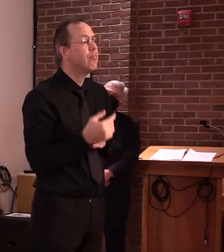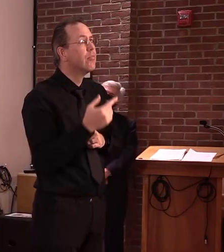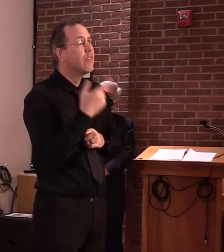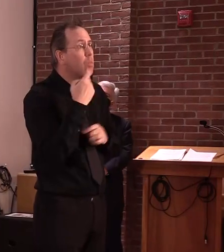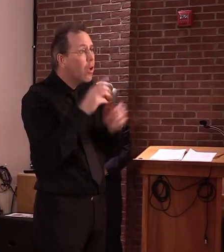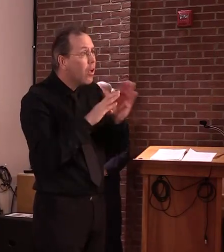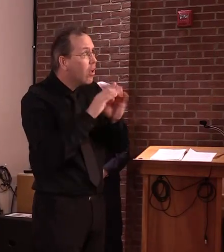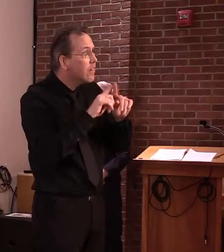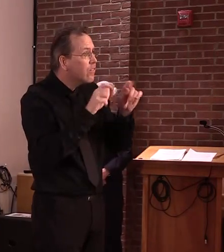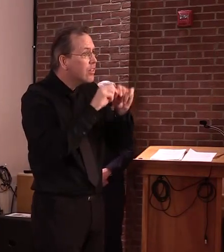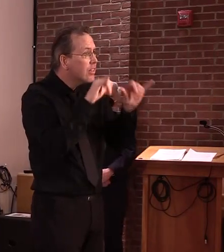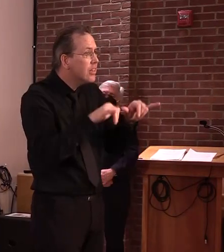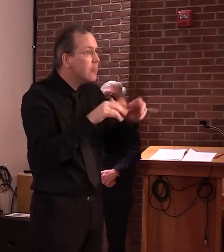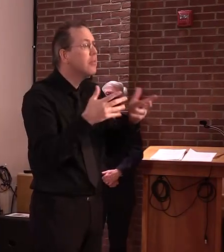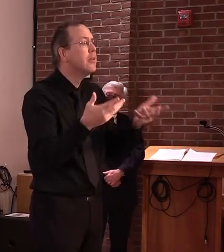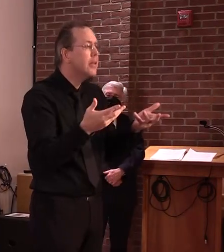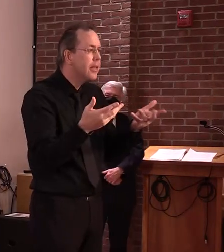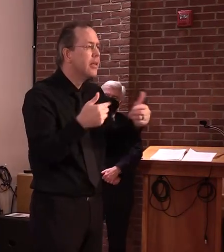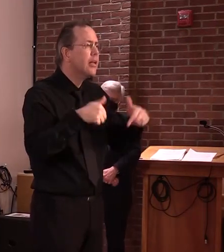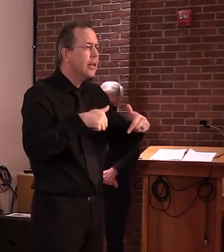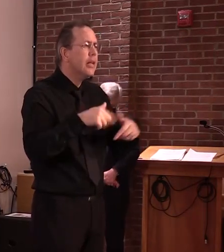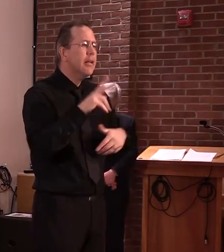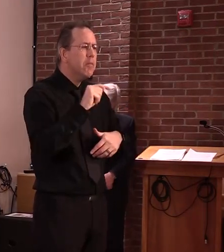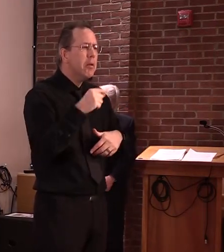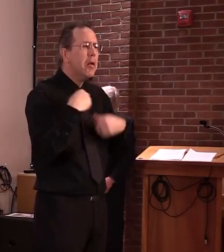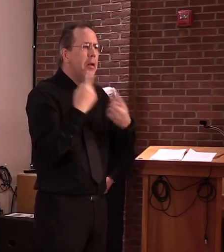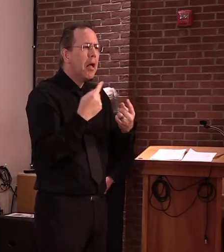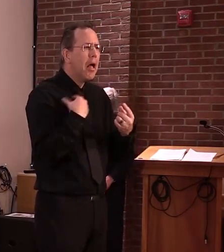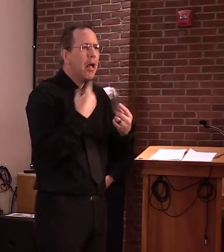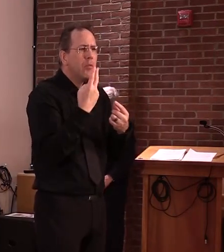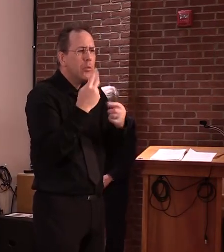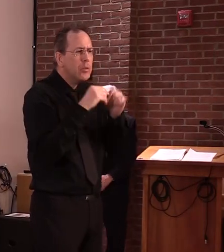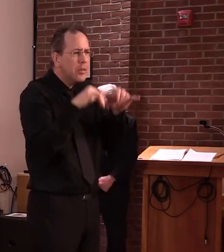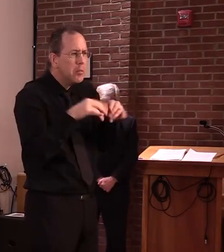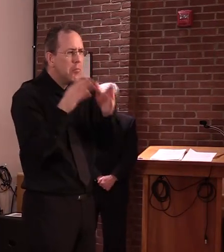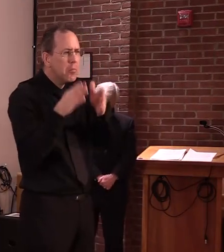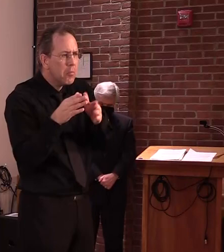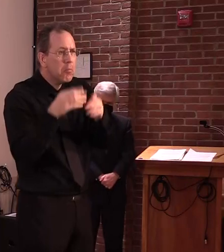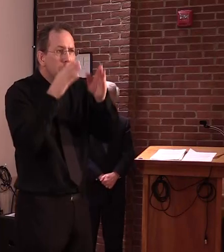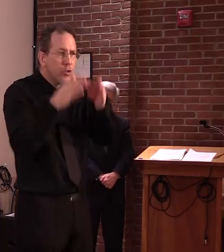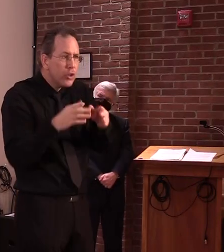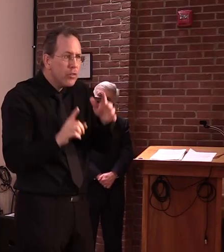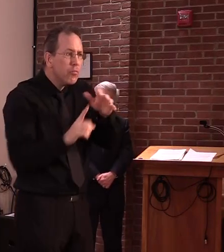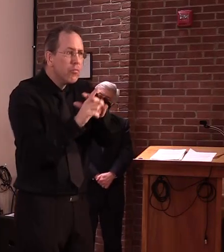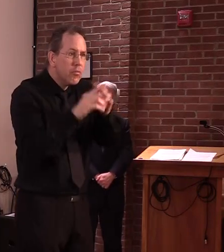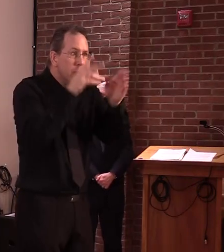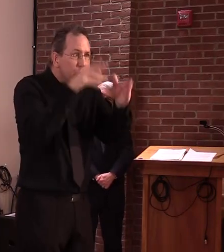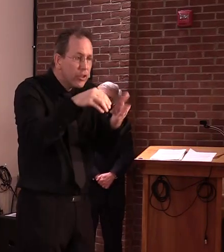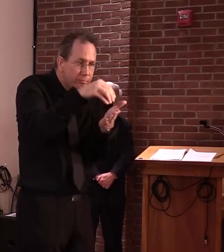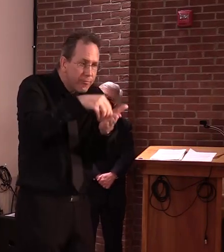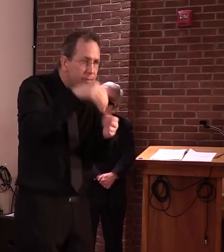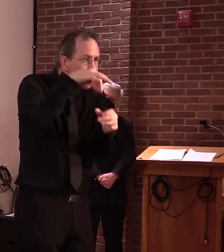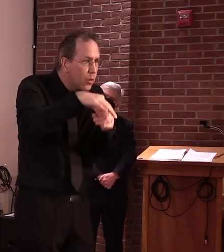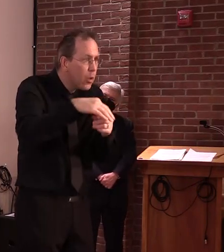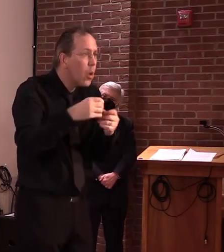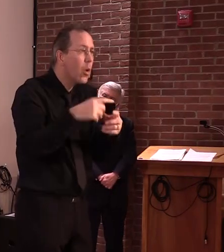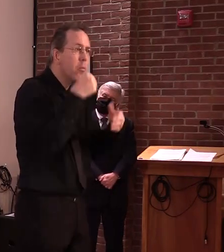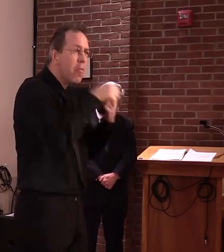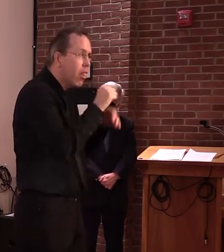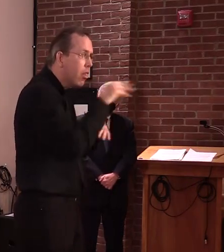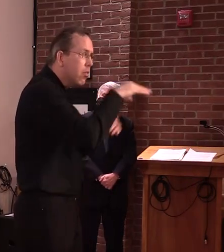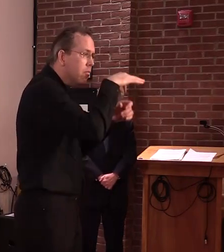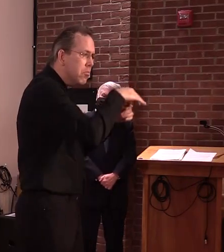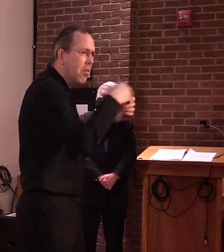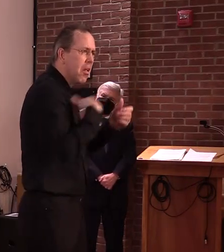both forms. The absentee ballots has been quite successful. Uh, and there's been more and more people using those over the